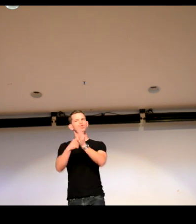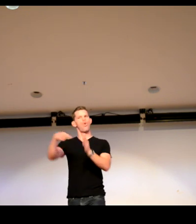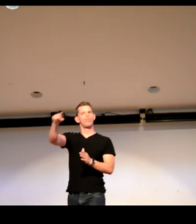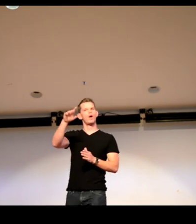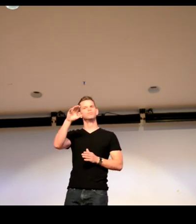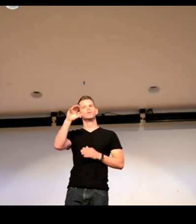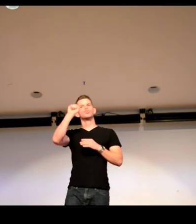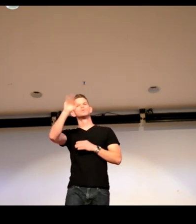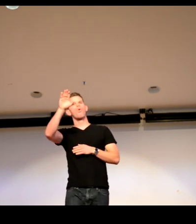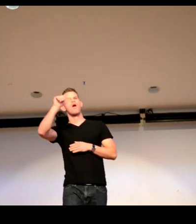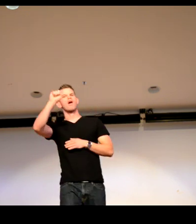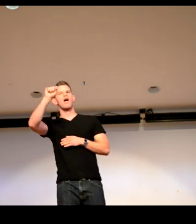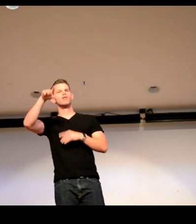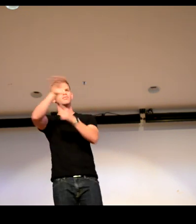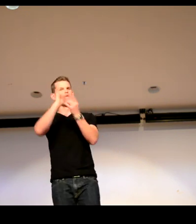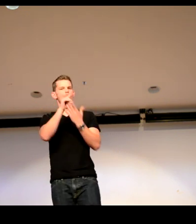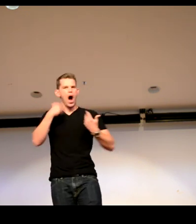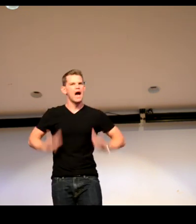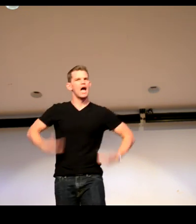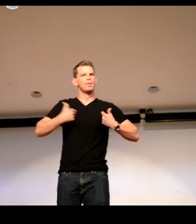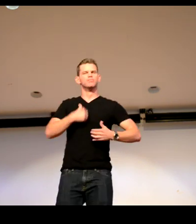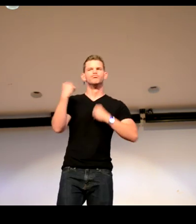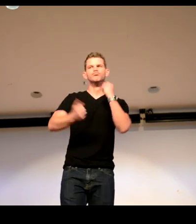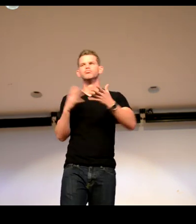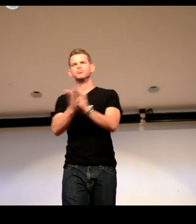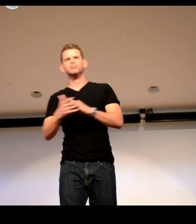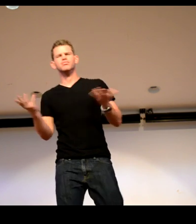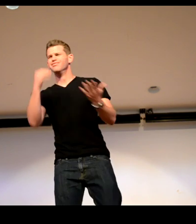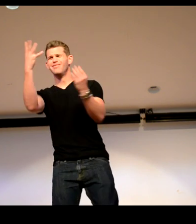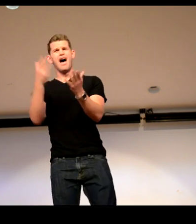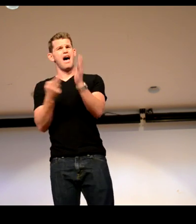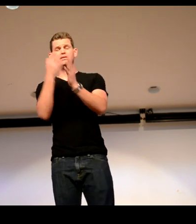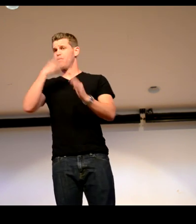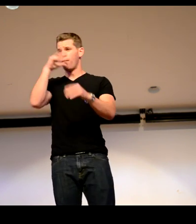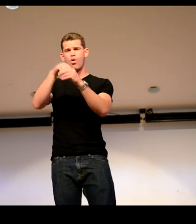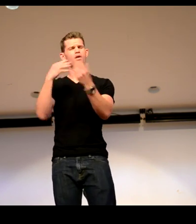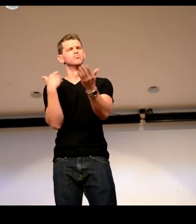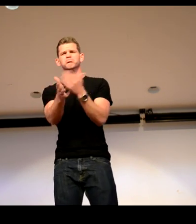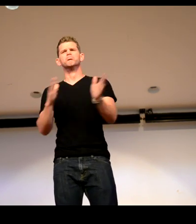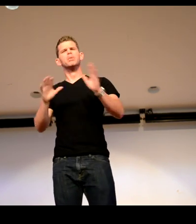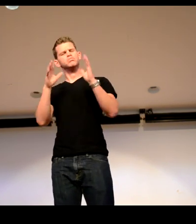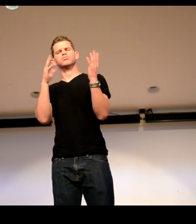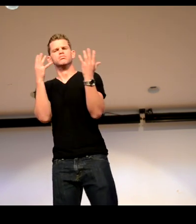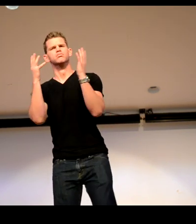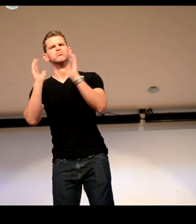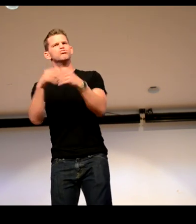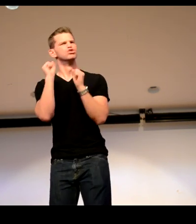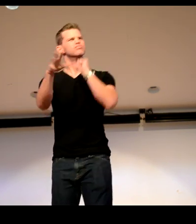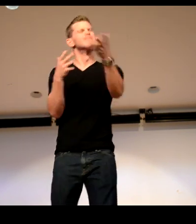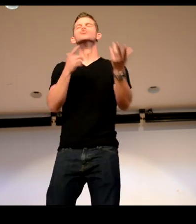Just be yourself. Just show them who you are. That's kind of what I did when switched at birth. I was just myself. I just tried to be honest and show them